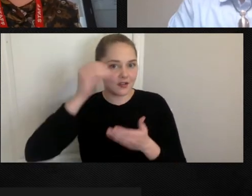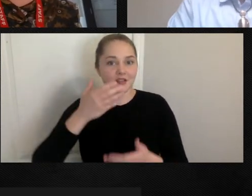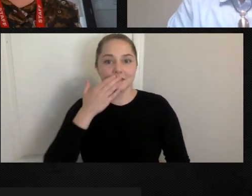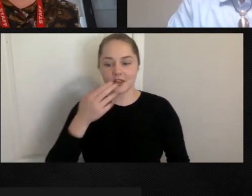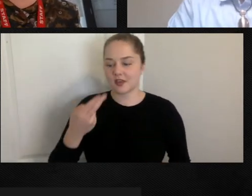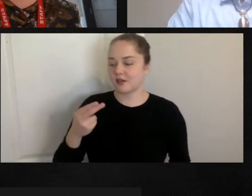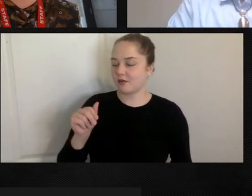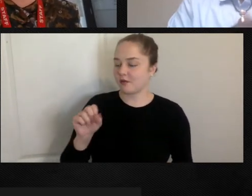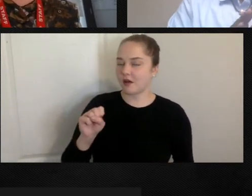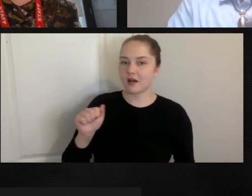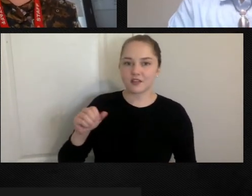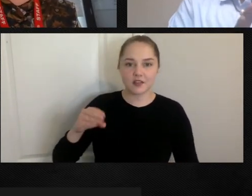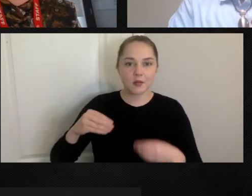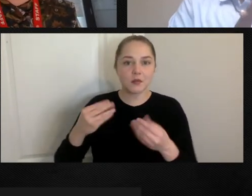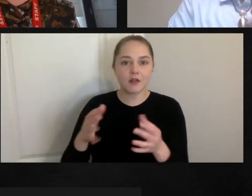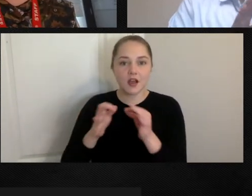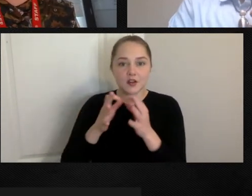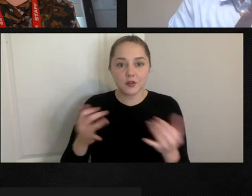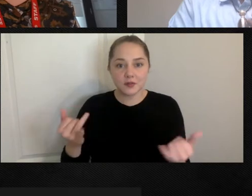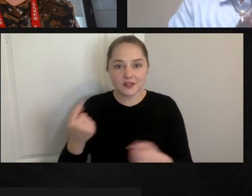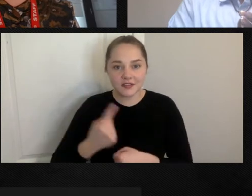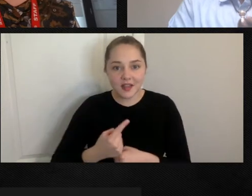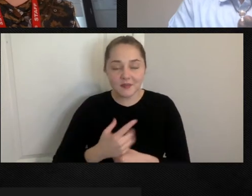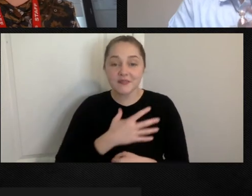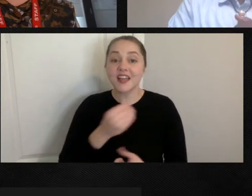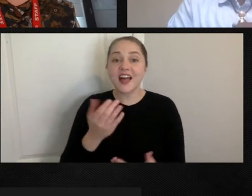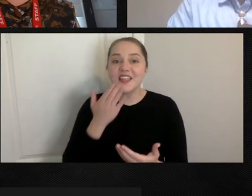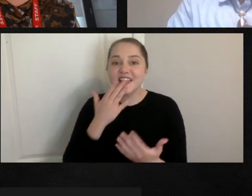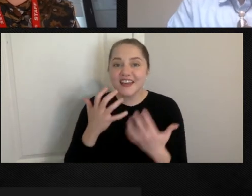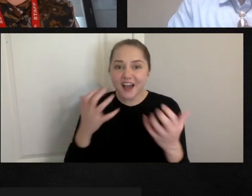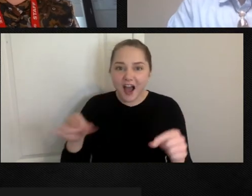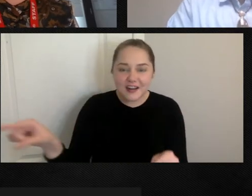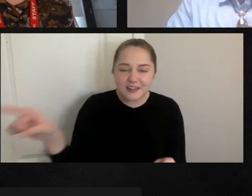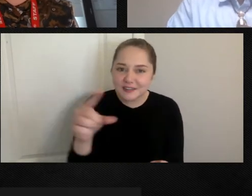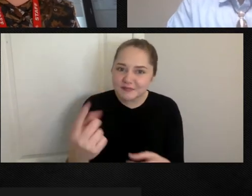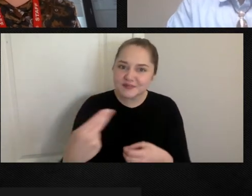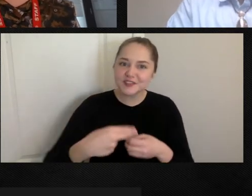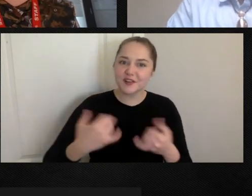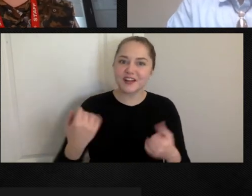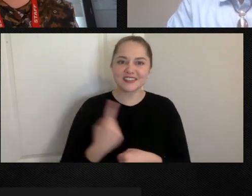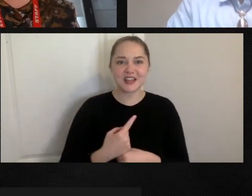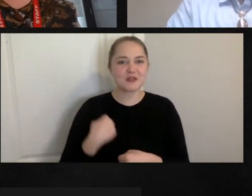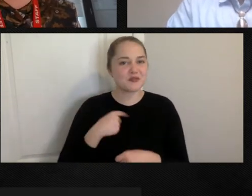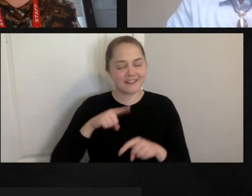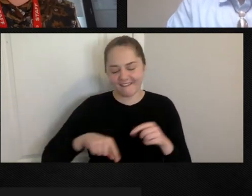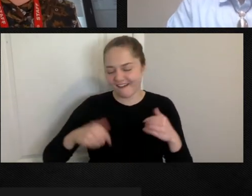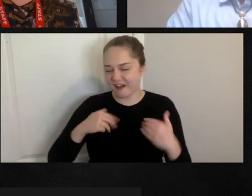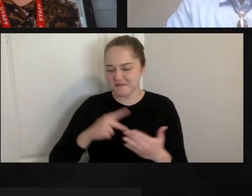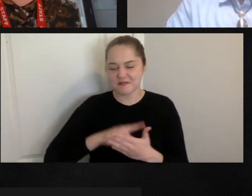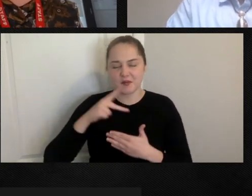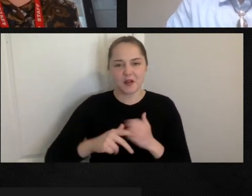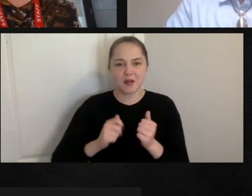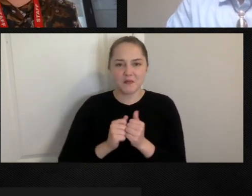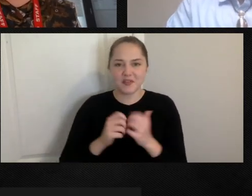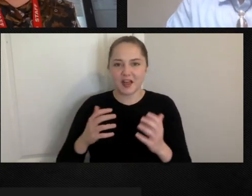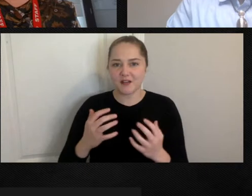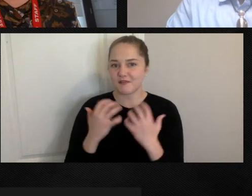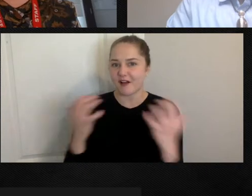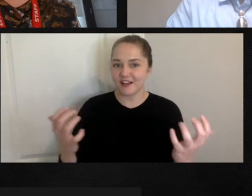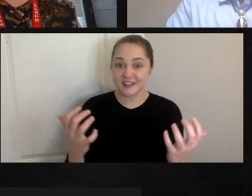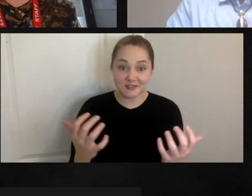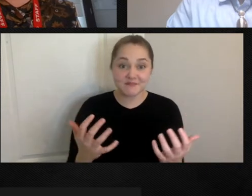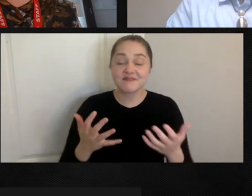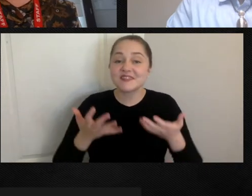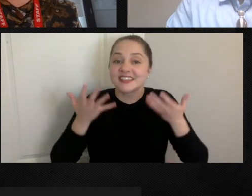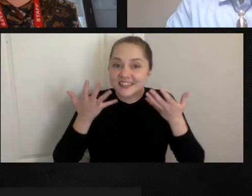for today's program. And thank you all so much, our audience, for joining us today because we could not host these programs without you. Um, so with that, we'll conclude